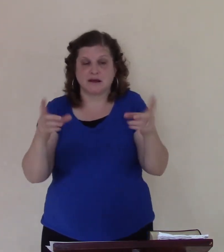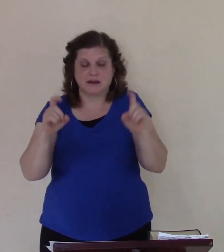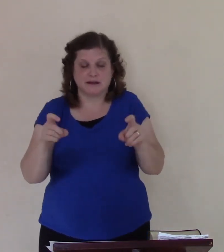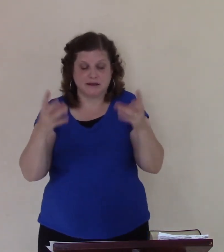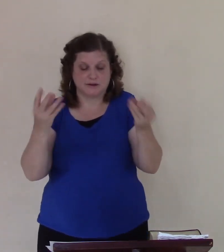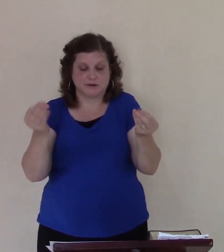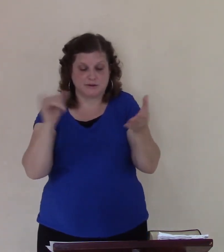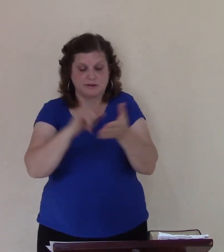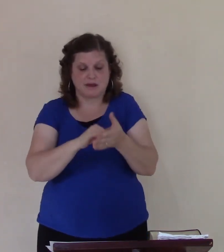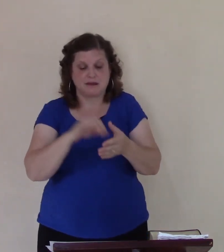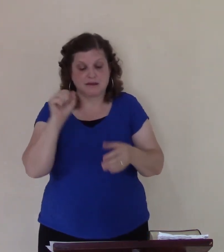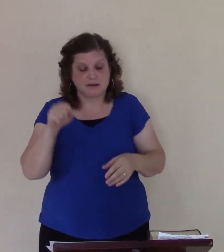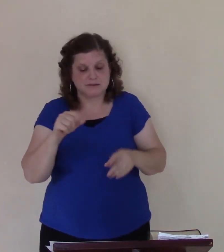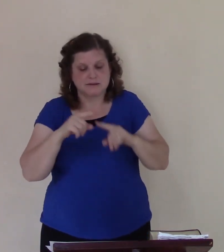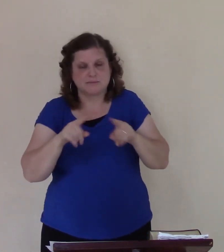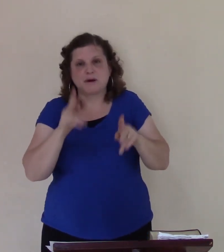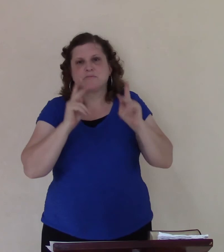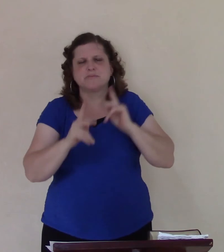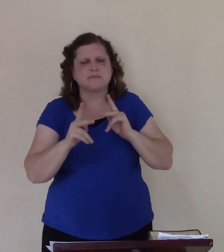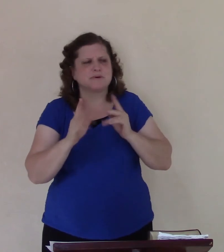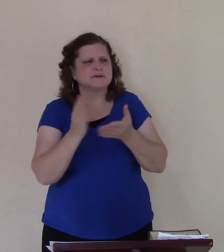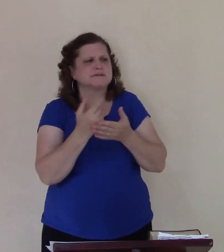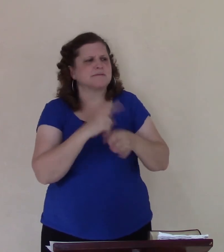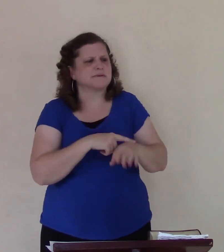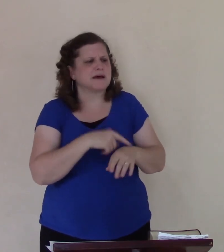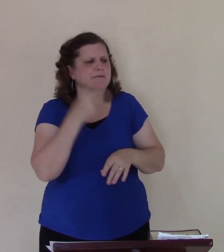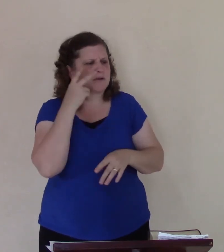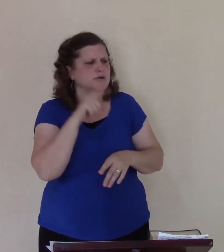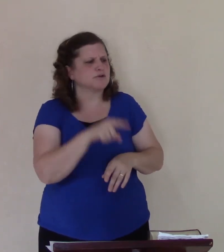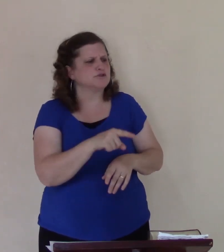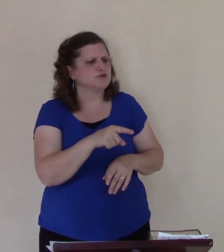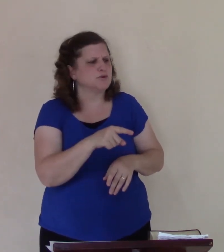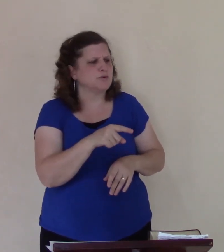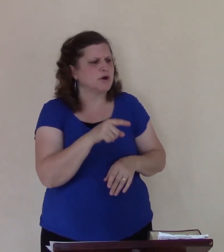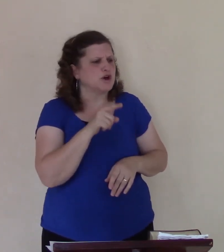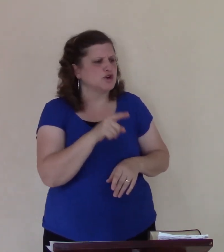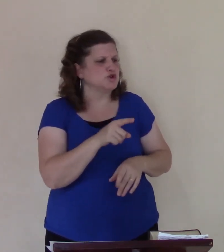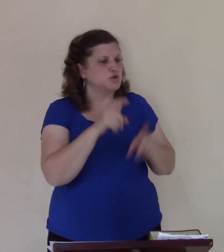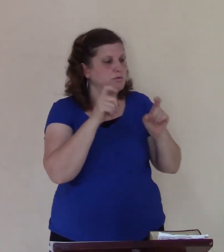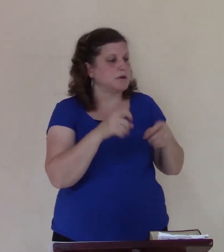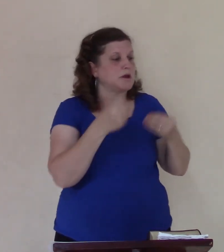sometimes people look at you and they start having certain expectations like you owe me